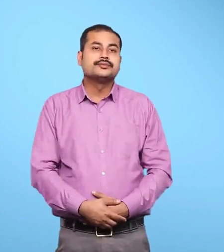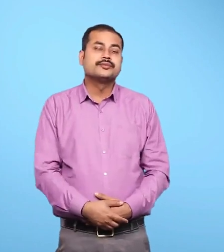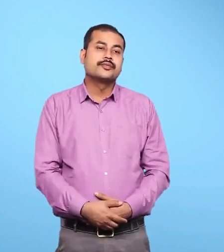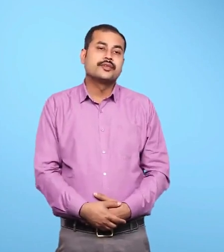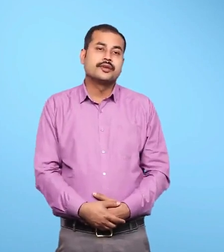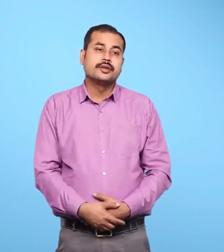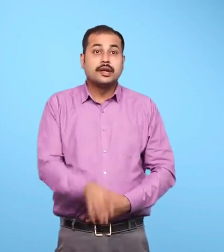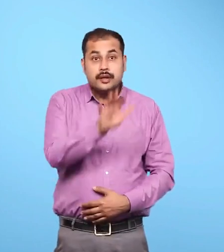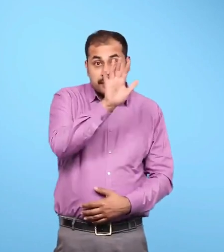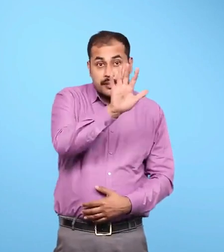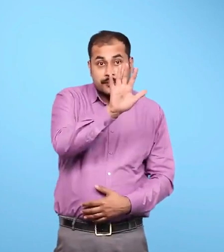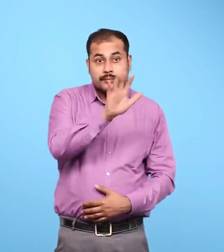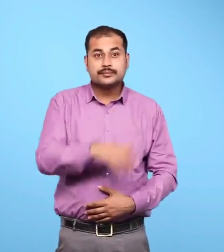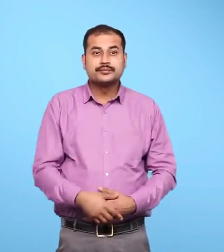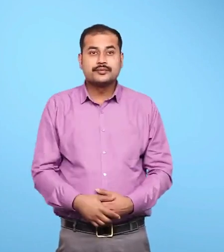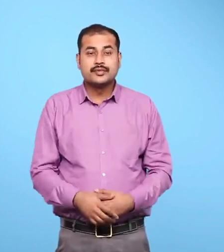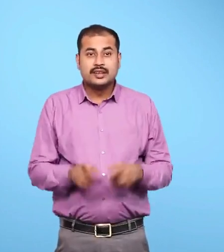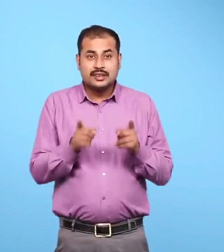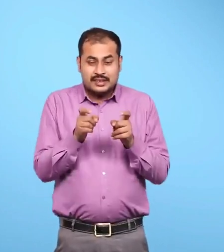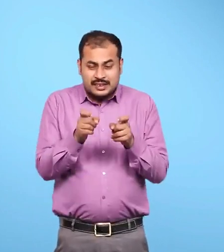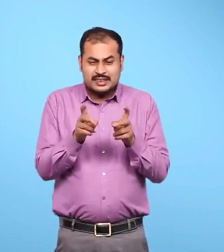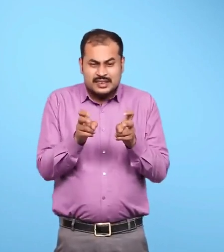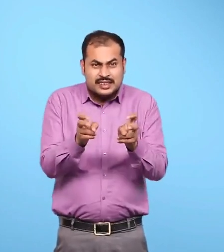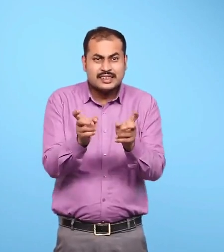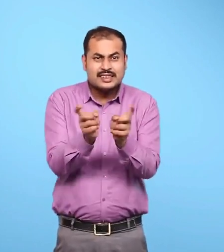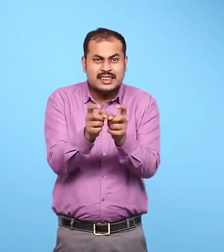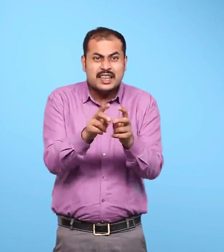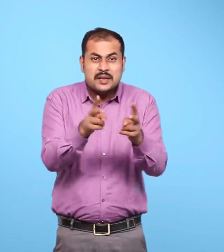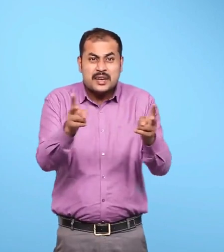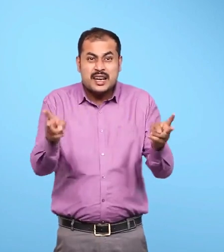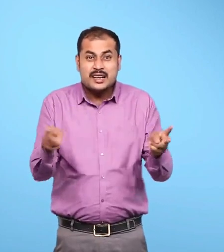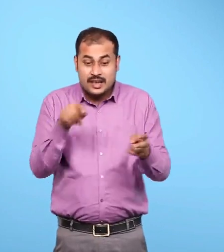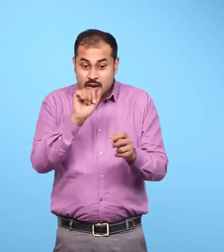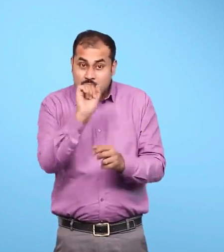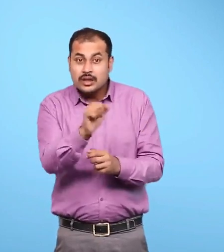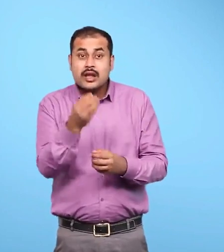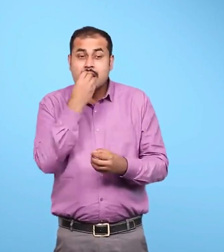5 Blank, sea creatures ate his food.